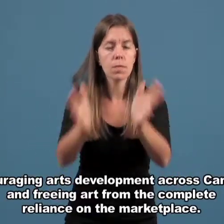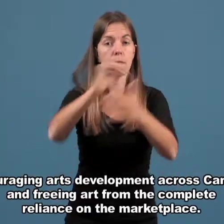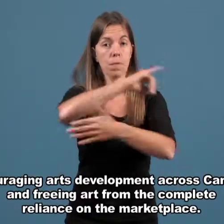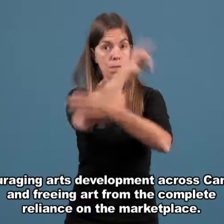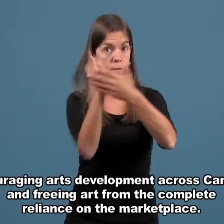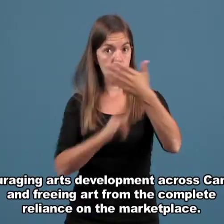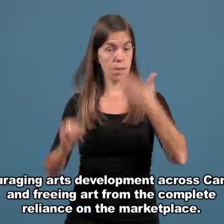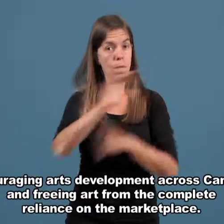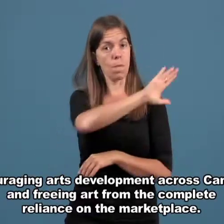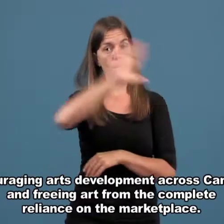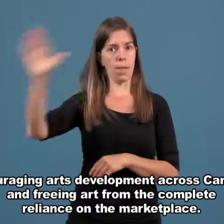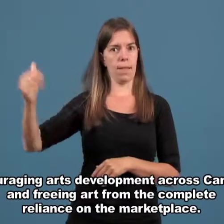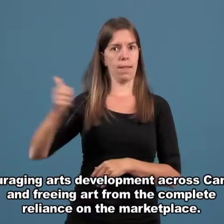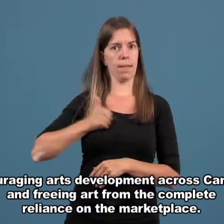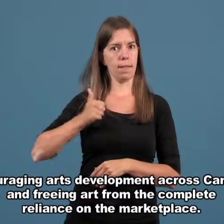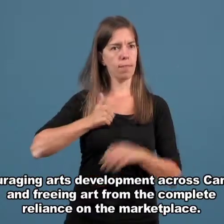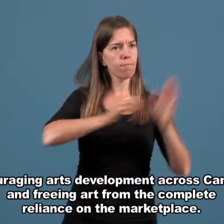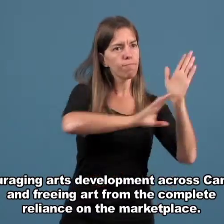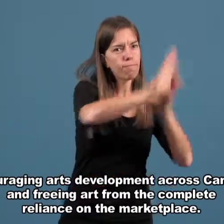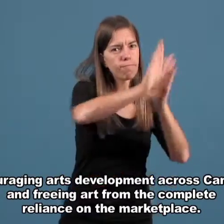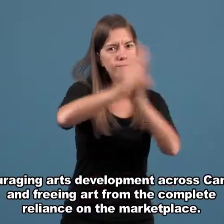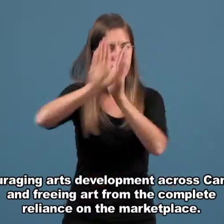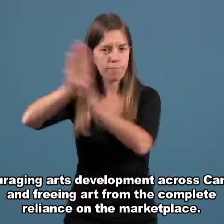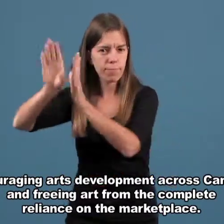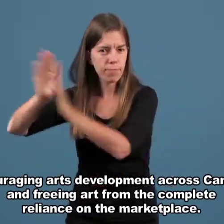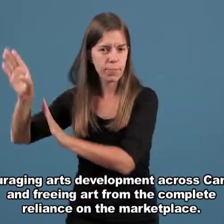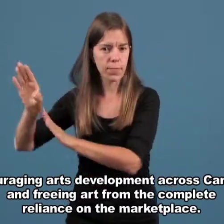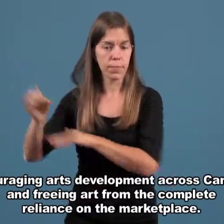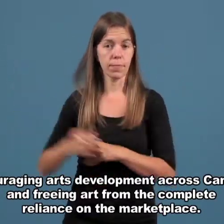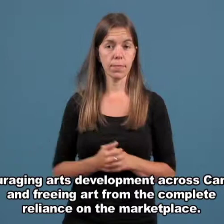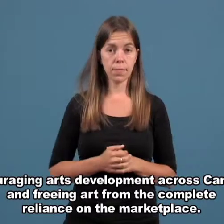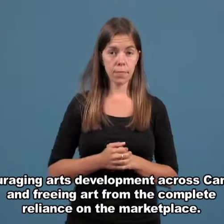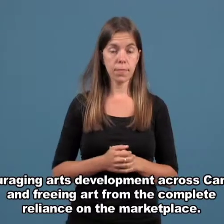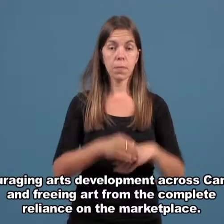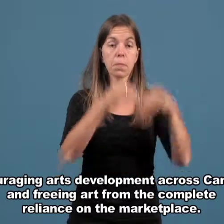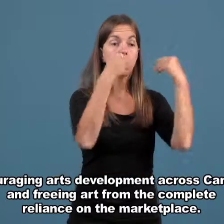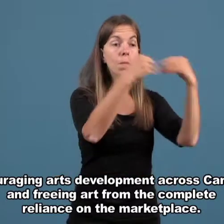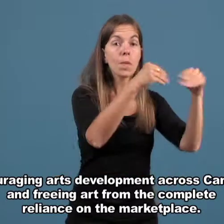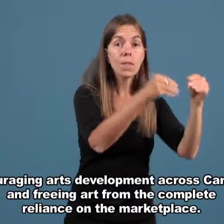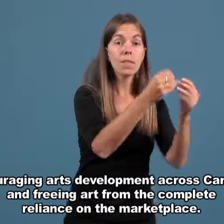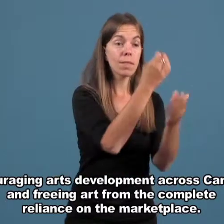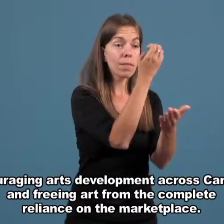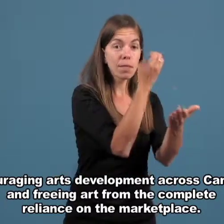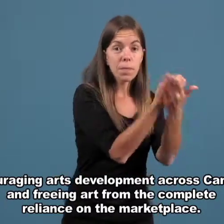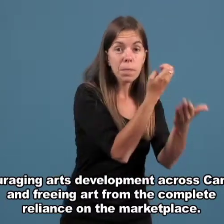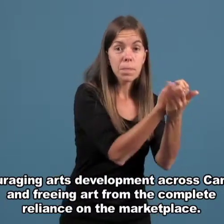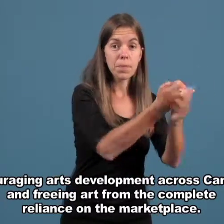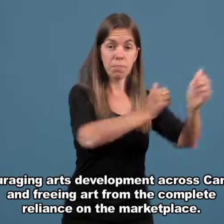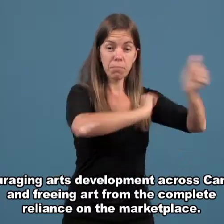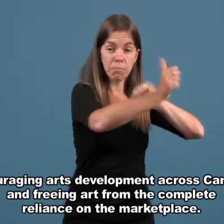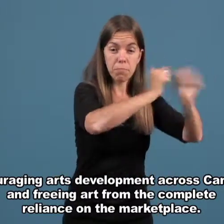Encouraging arts development across Canada and freeing art from the complete reliance on the marketplace.